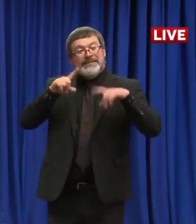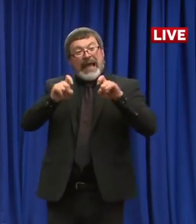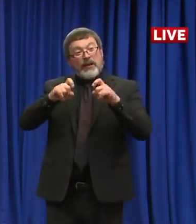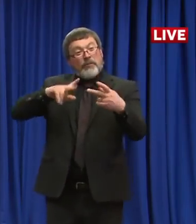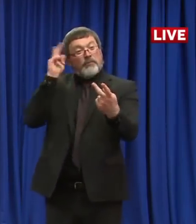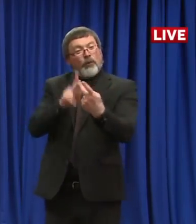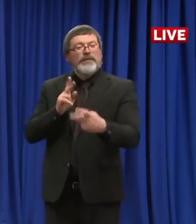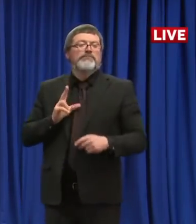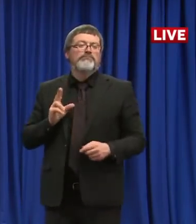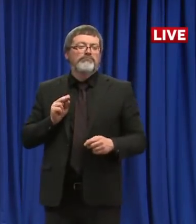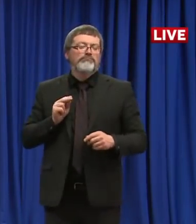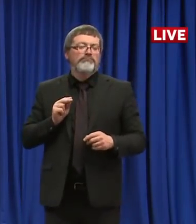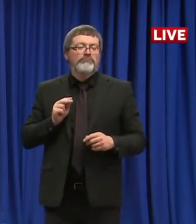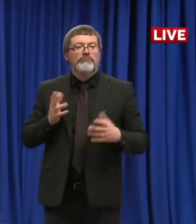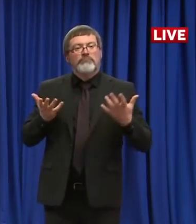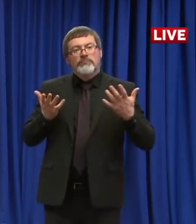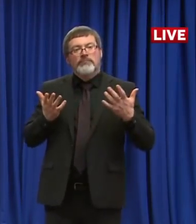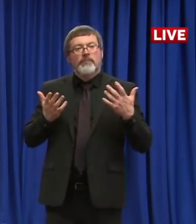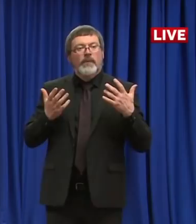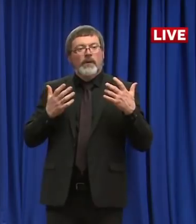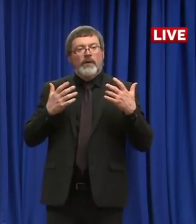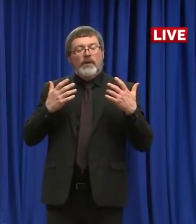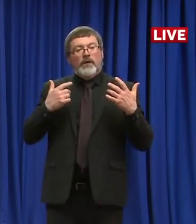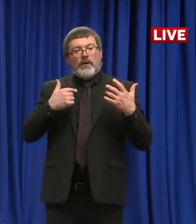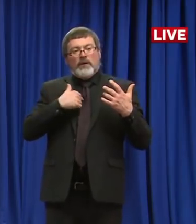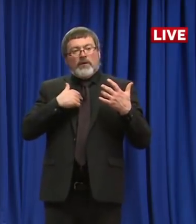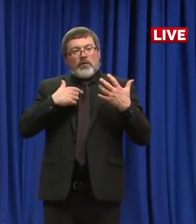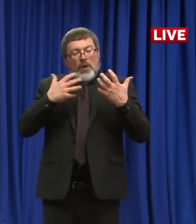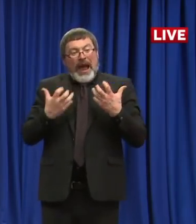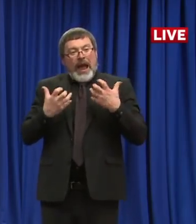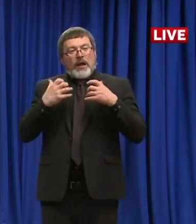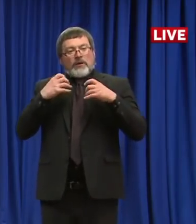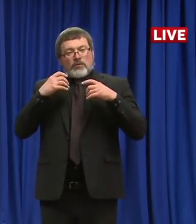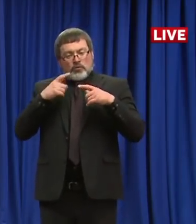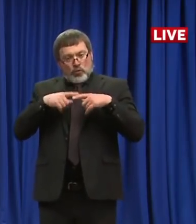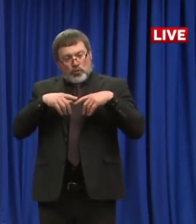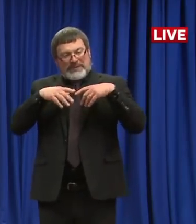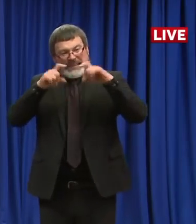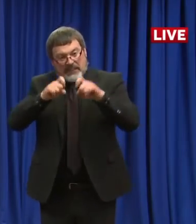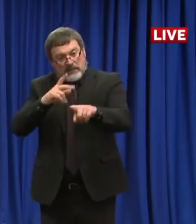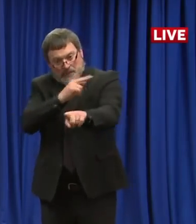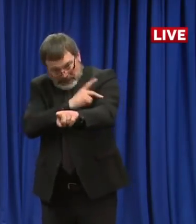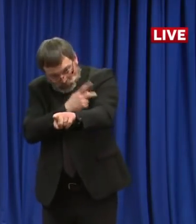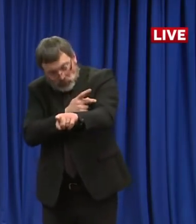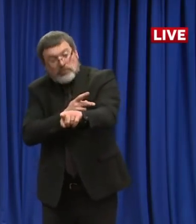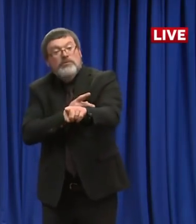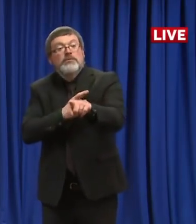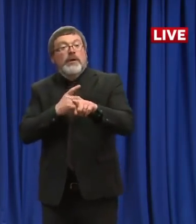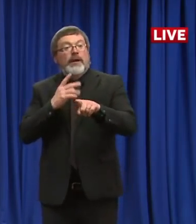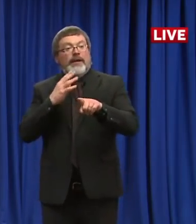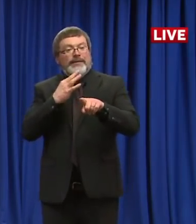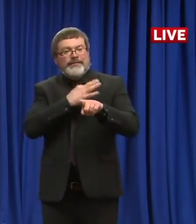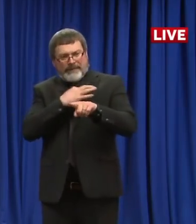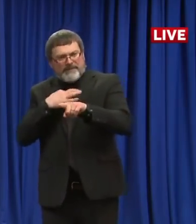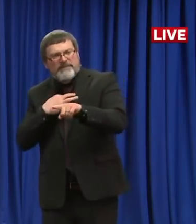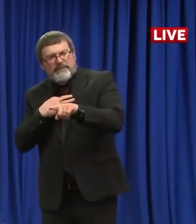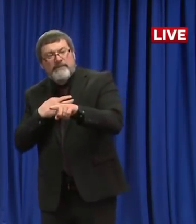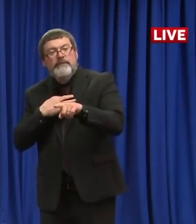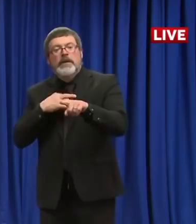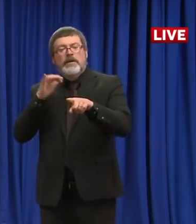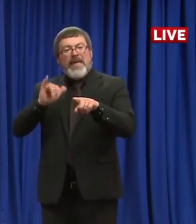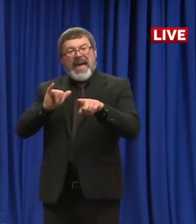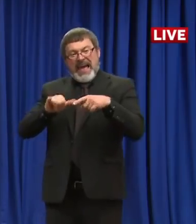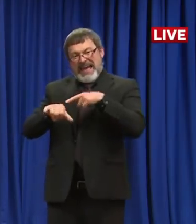providers that want to get their patients tested and they're not sure. So Convenient MD has been a phenomenal partner.